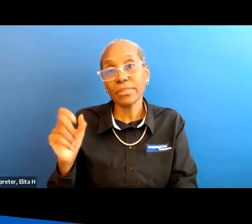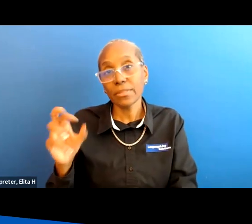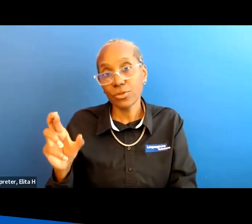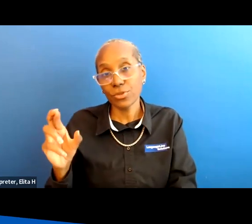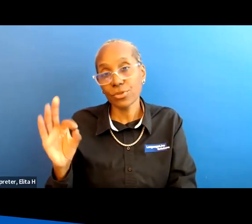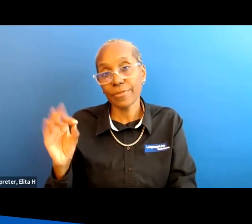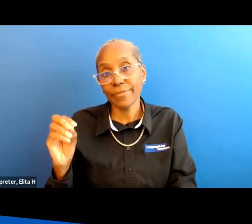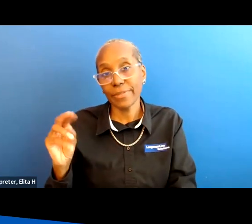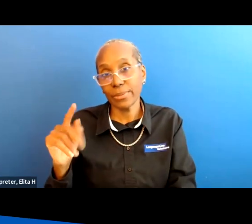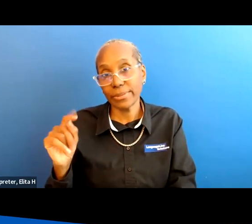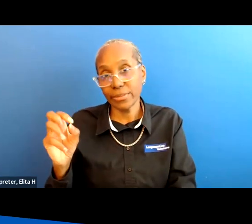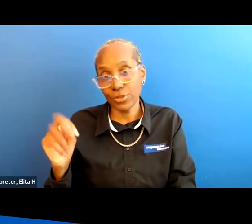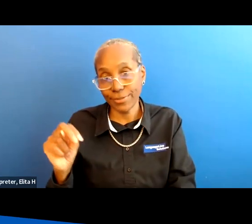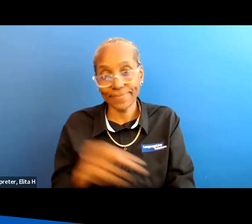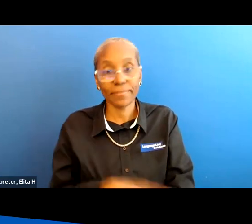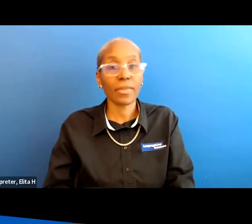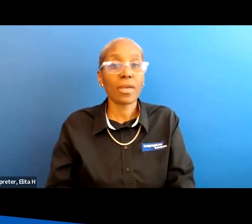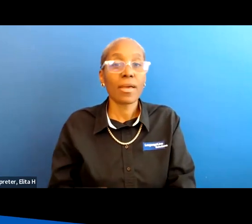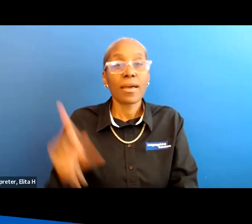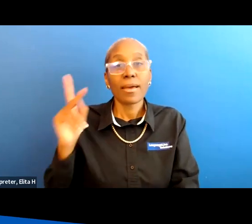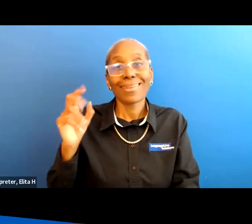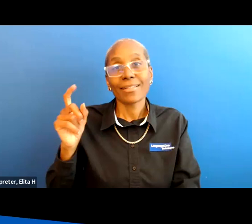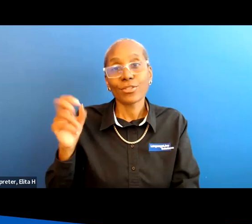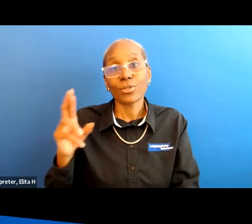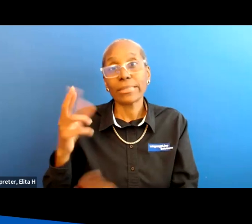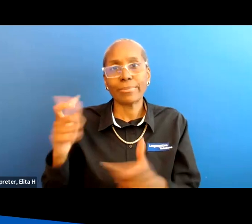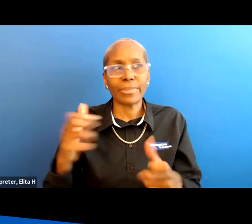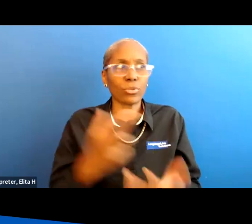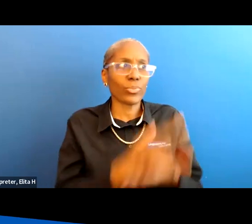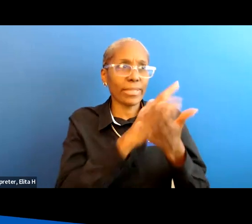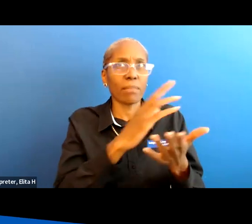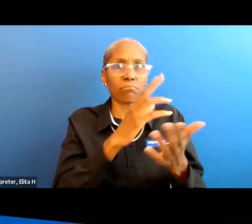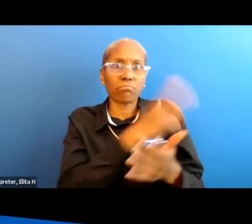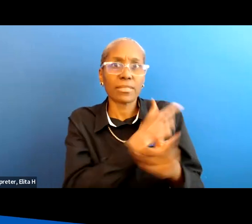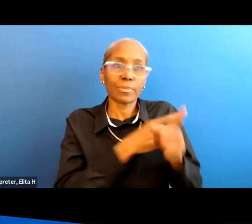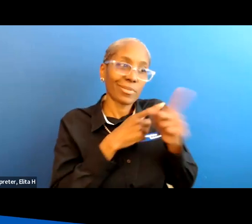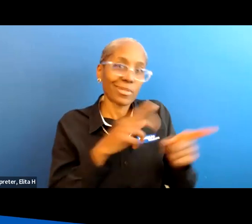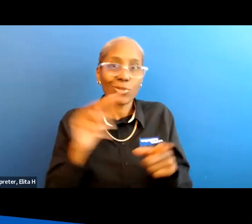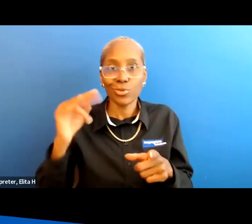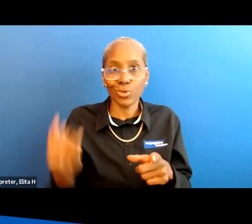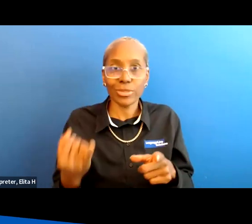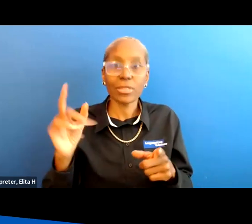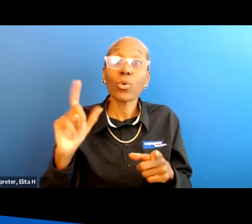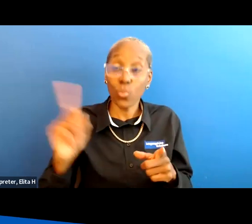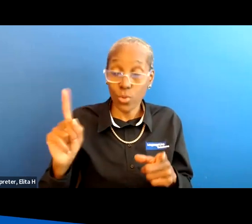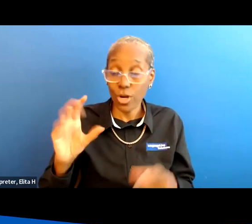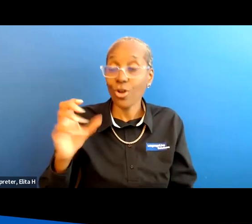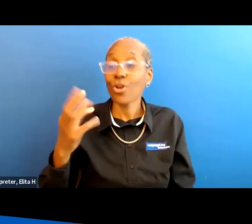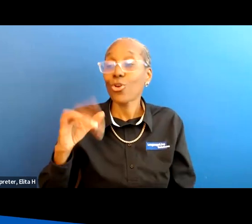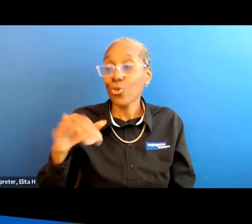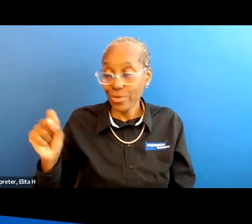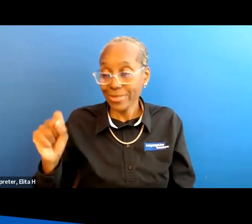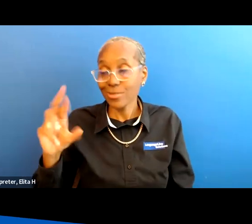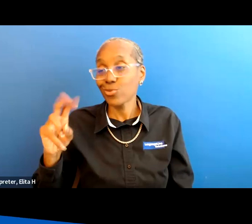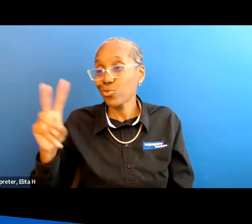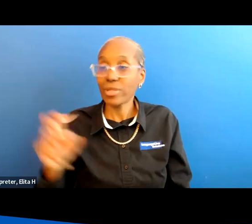kessler foundation and kessler is a big rehabilitation hospital in new jersey it's actually where christopher reeve went for his rehabilitation